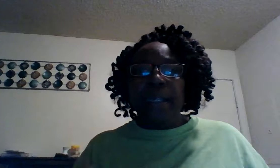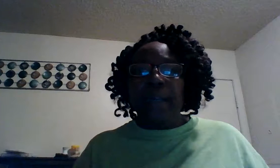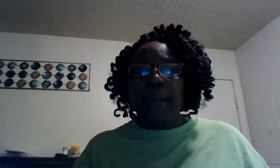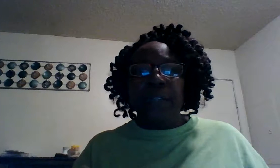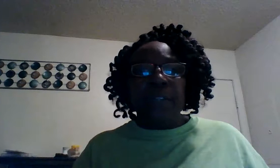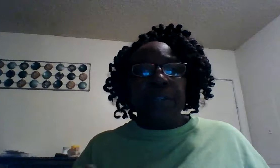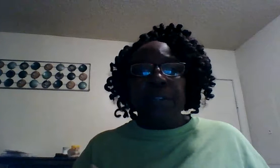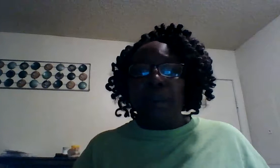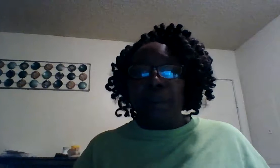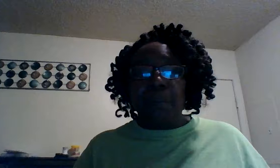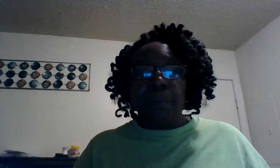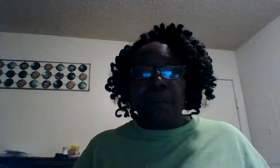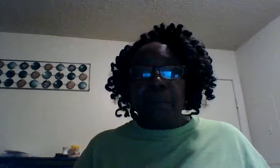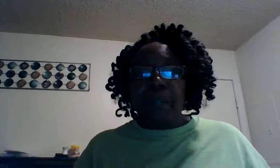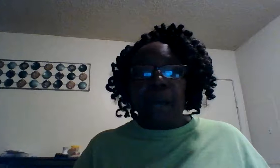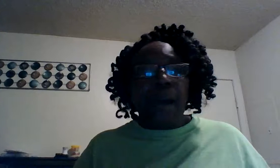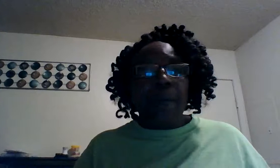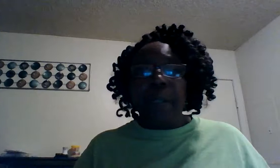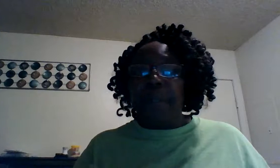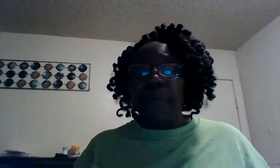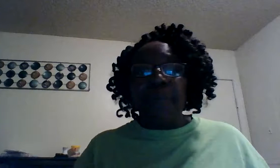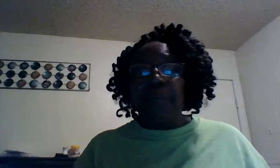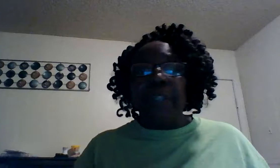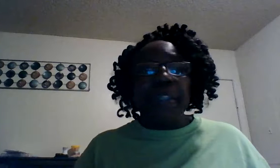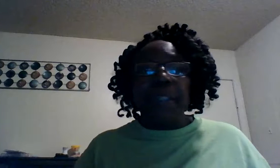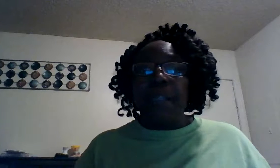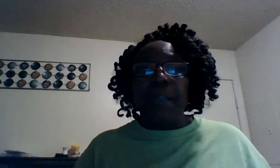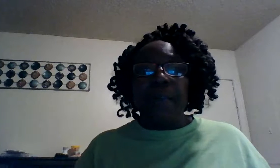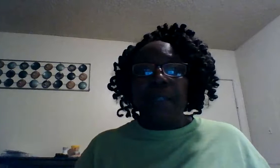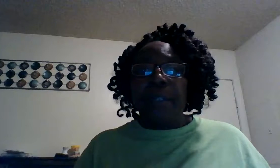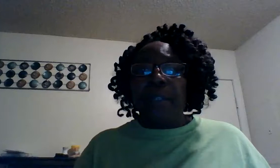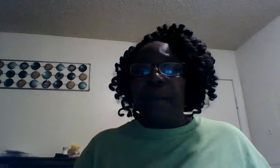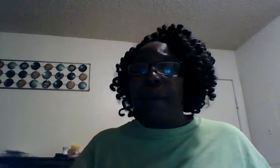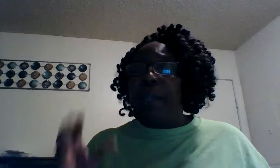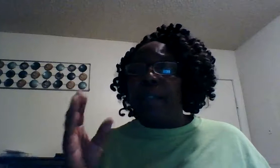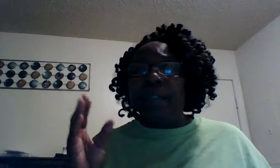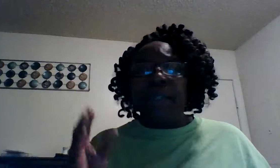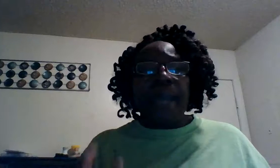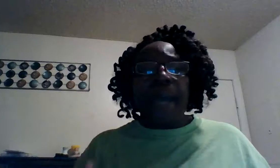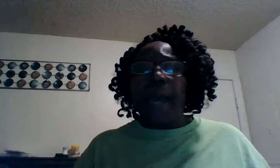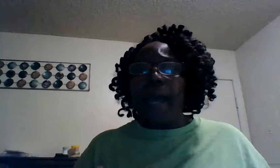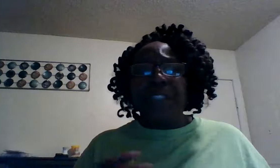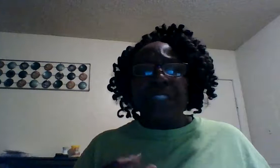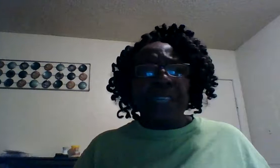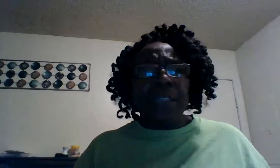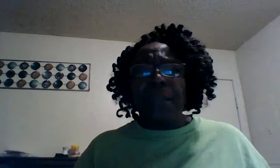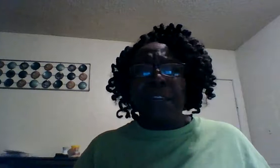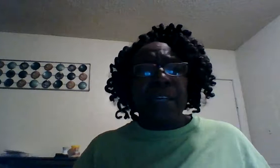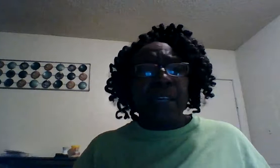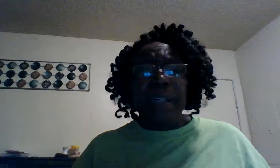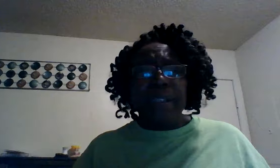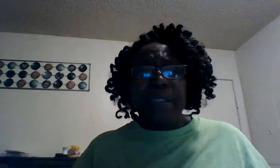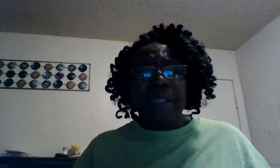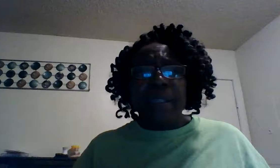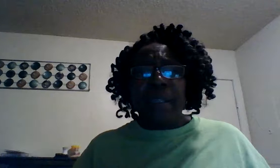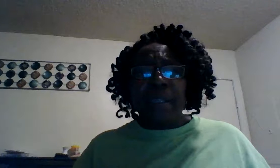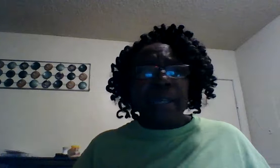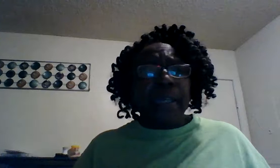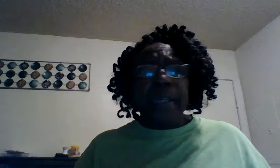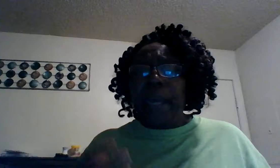loves us so already proven his love christ died just for us he didn't